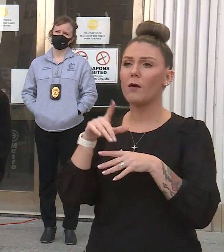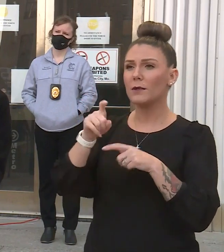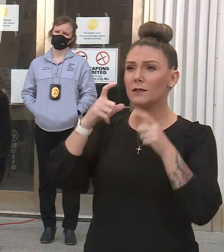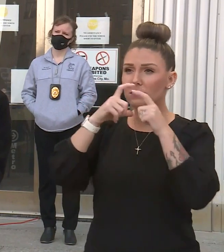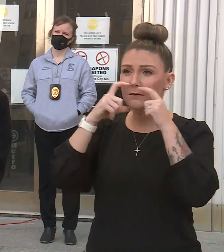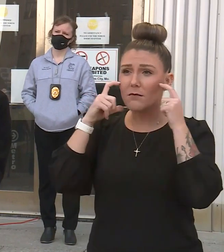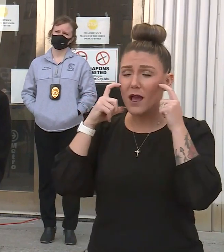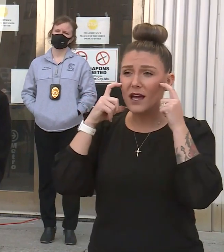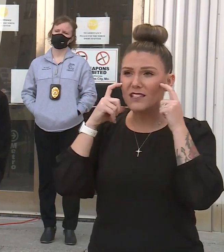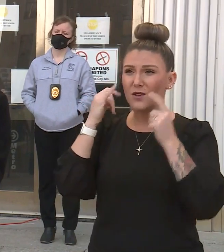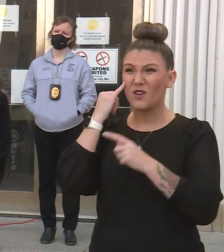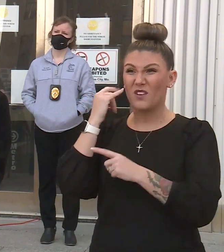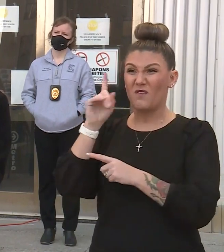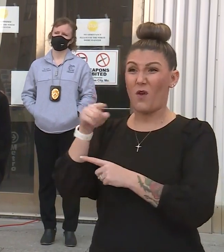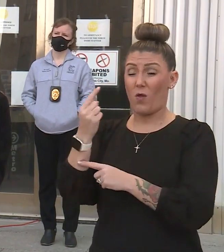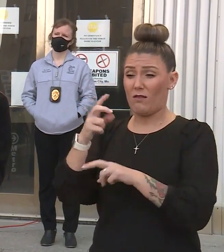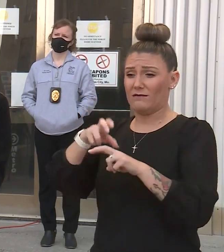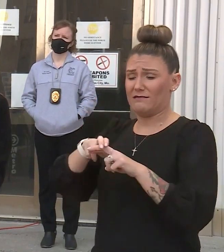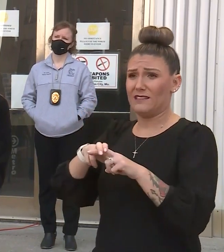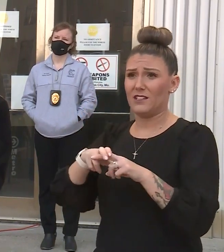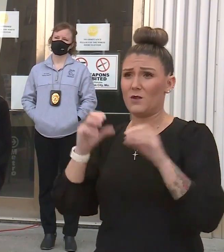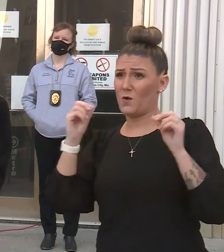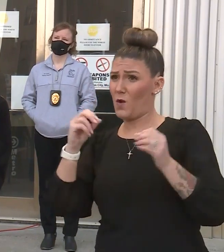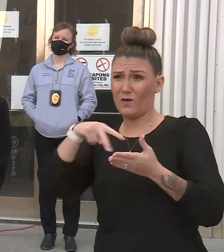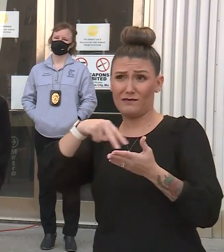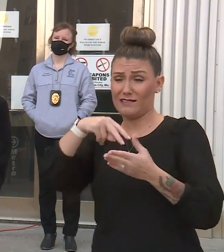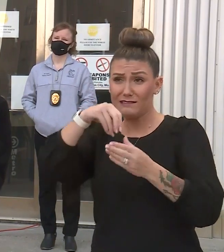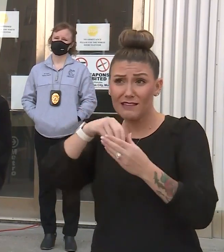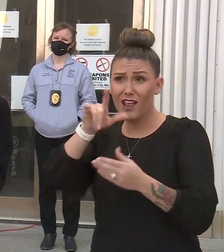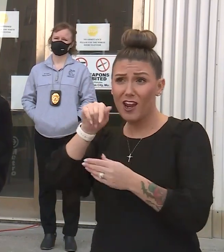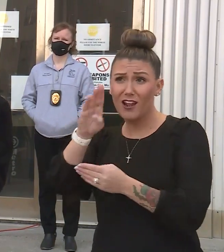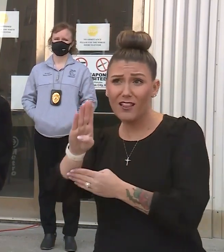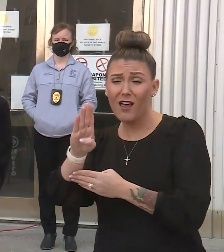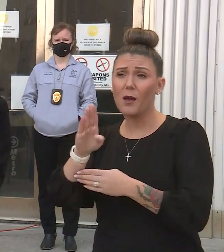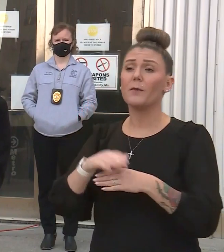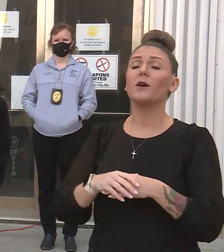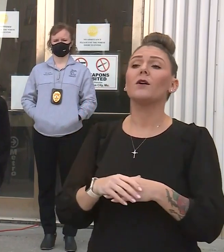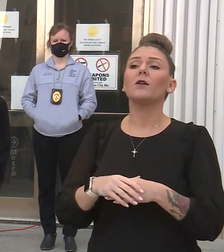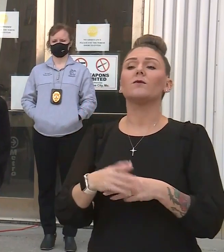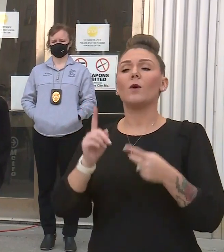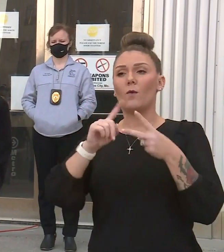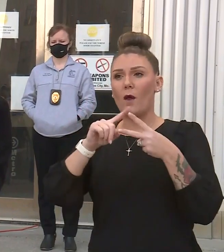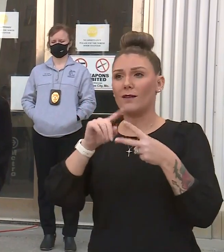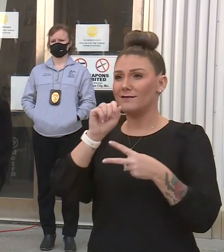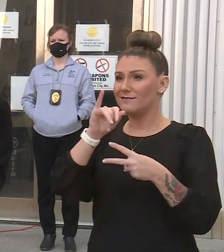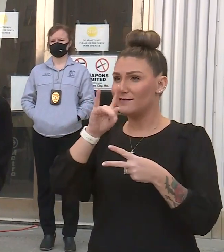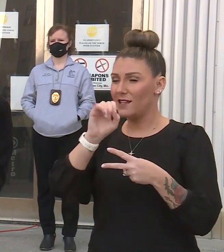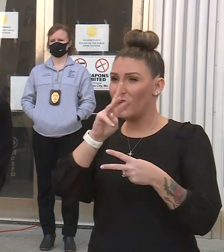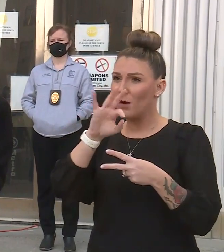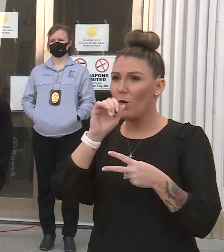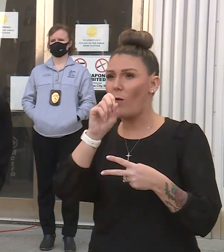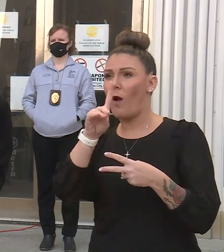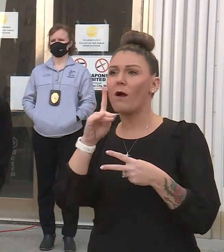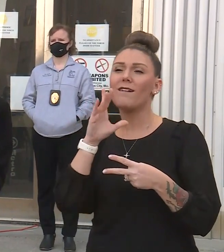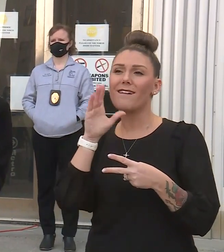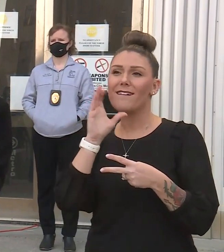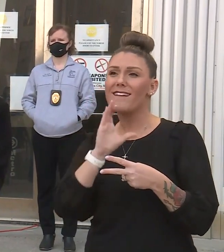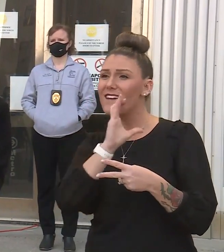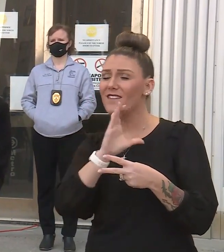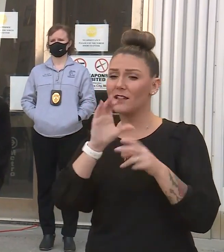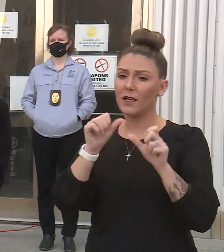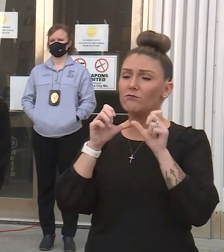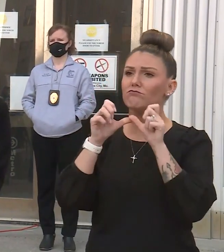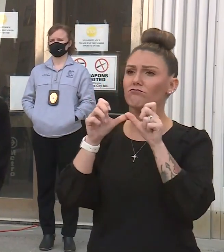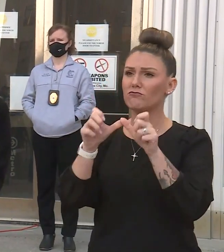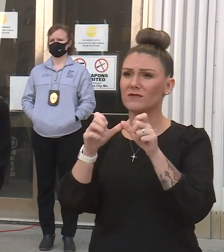So on both questions, one sidewalk cafes continue to exist for as long as